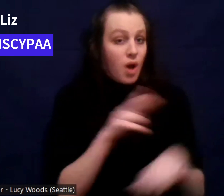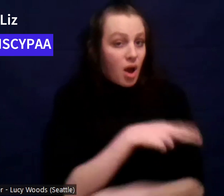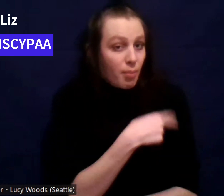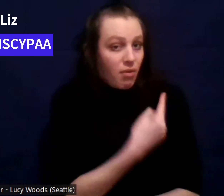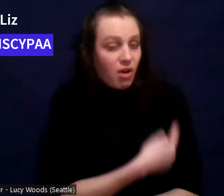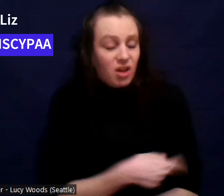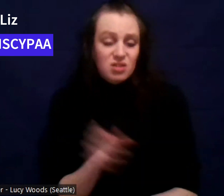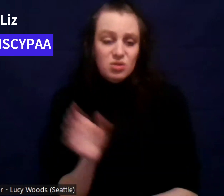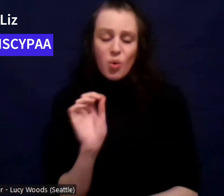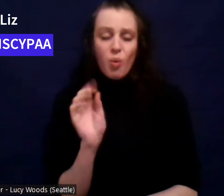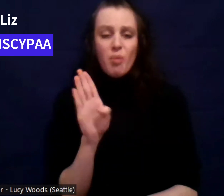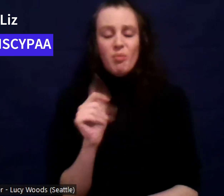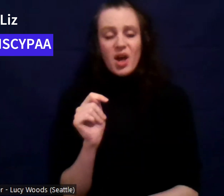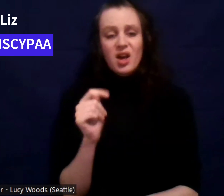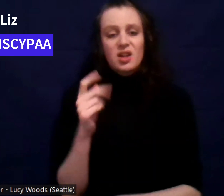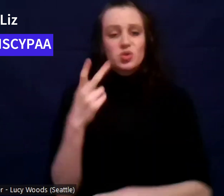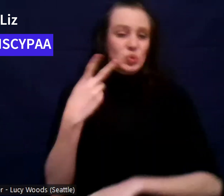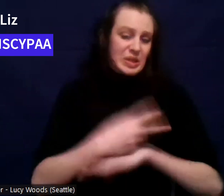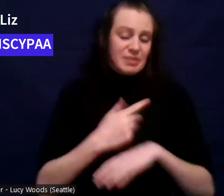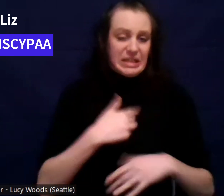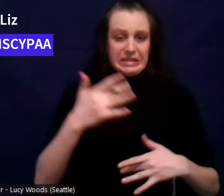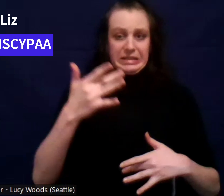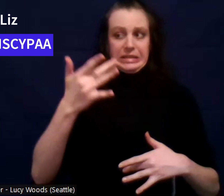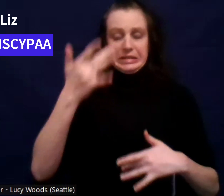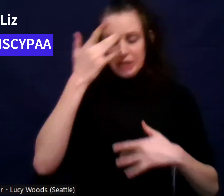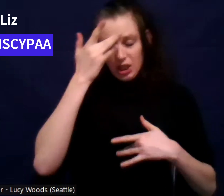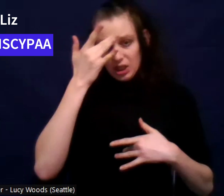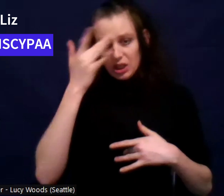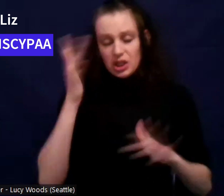was like sick for like two days. Couldn't do anything. Um,